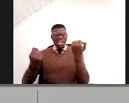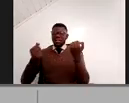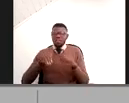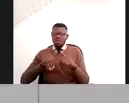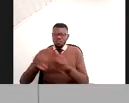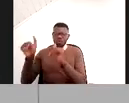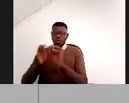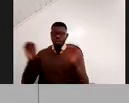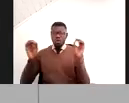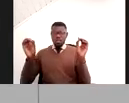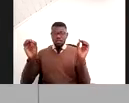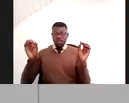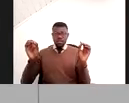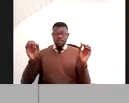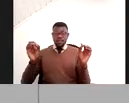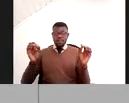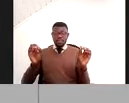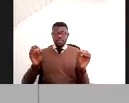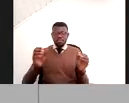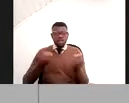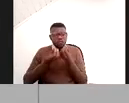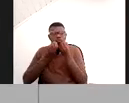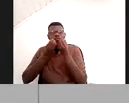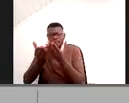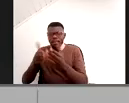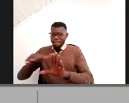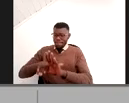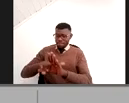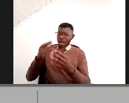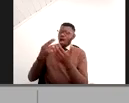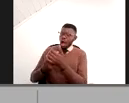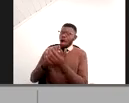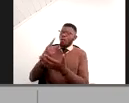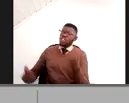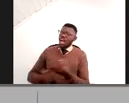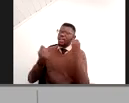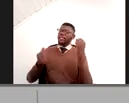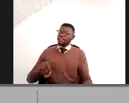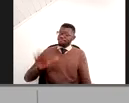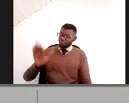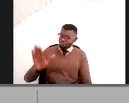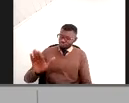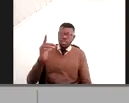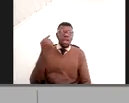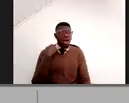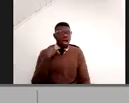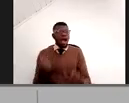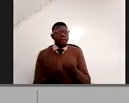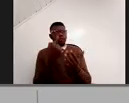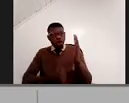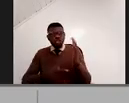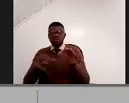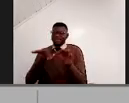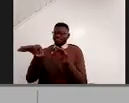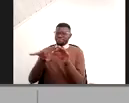when you inform your partners about, look, this is coming up or this, this, this came up yesterday, we have to do something, otherwise we